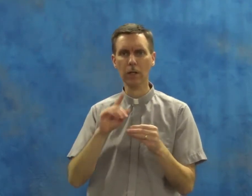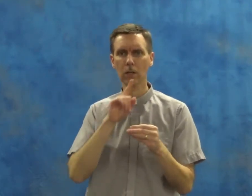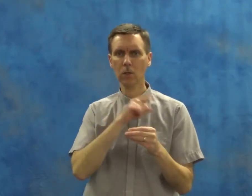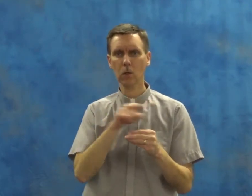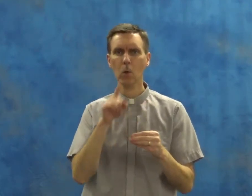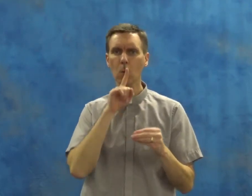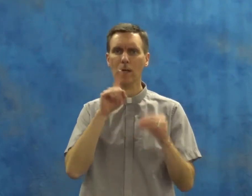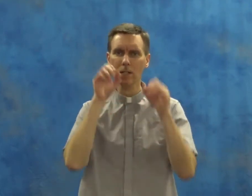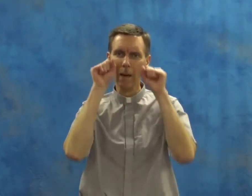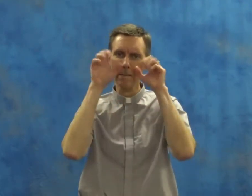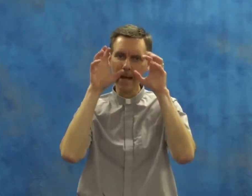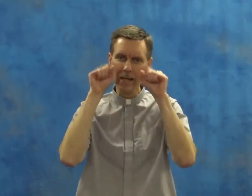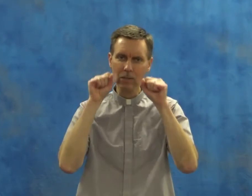was amazed.